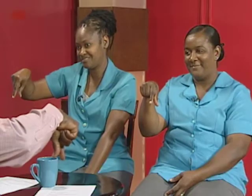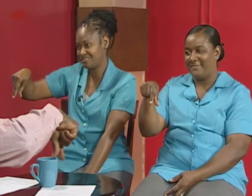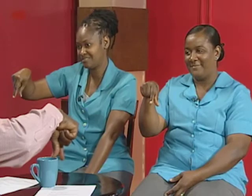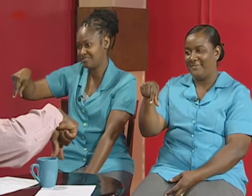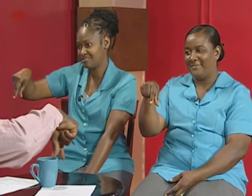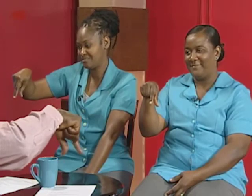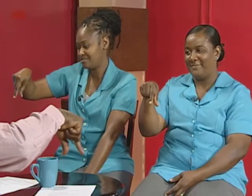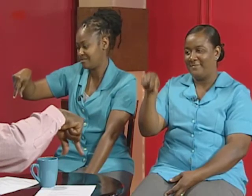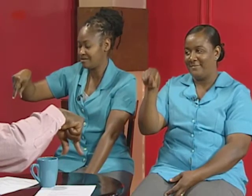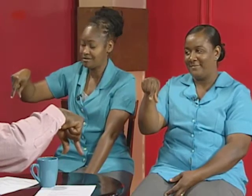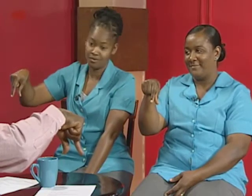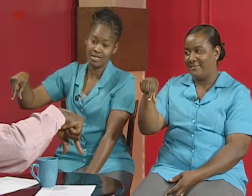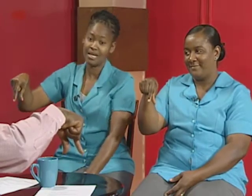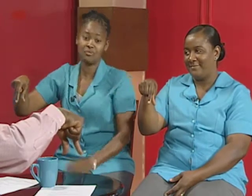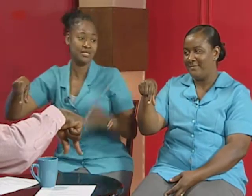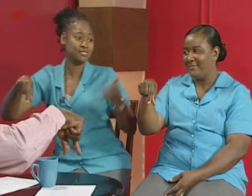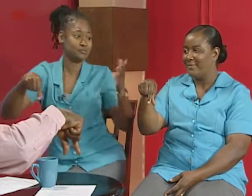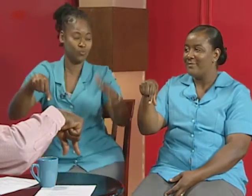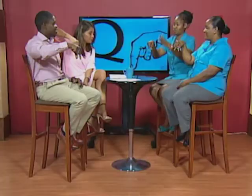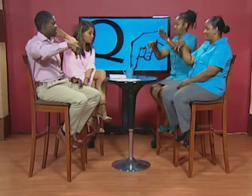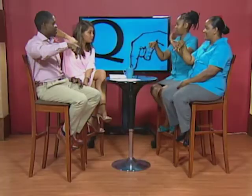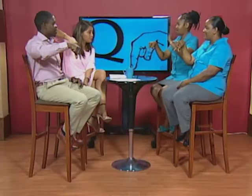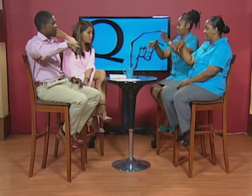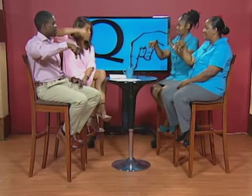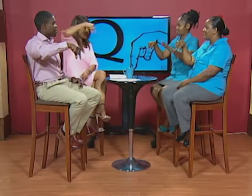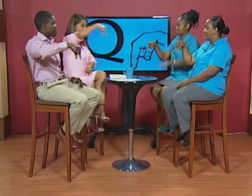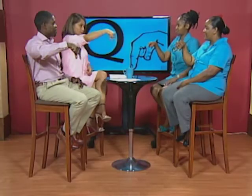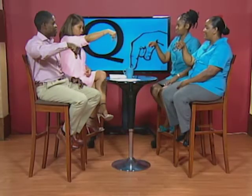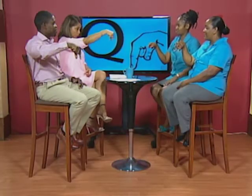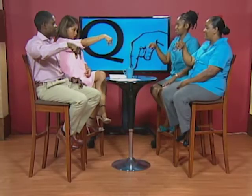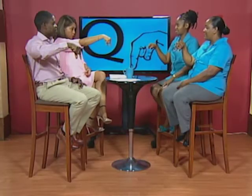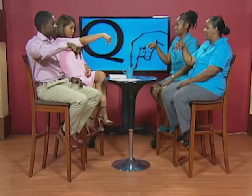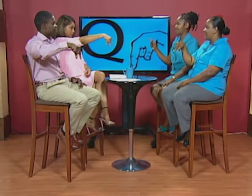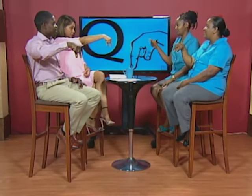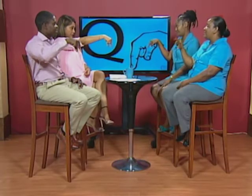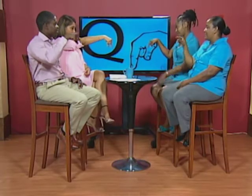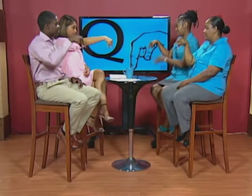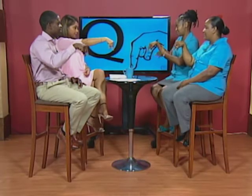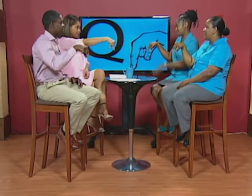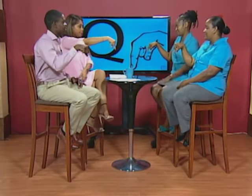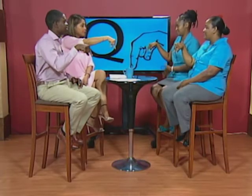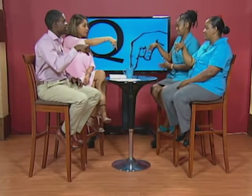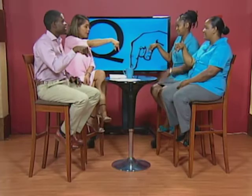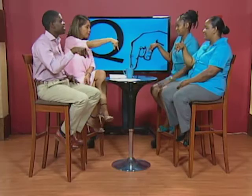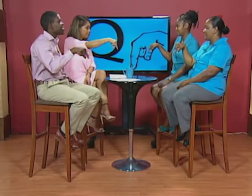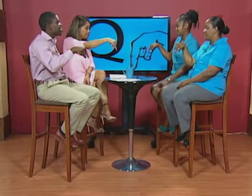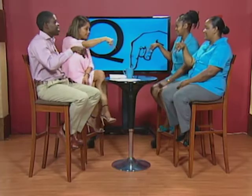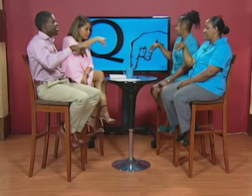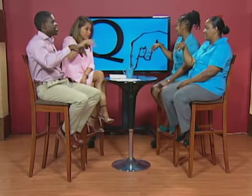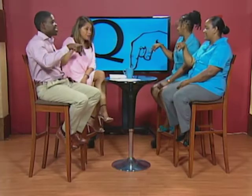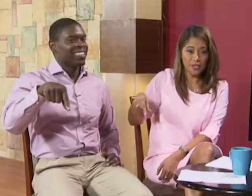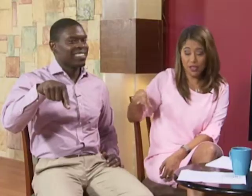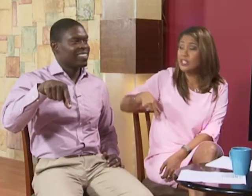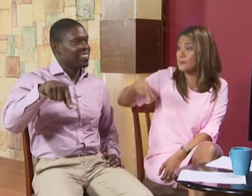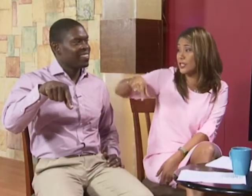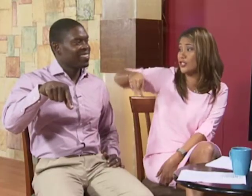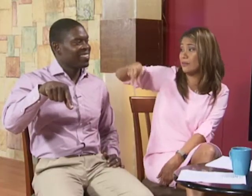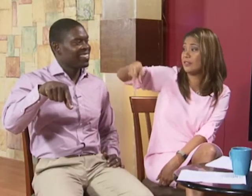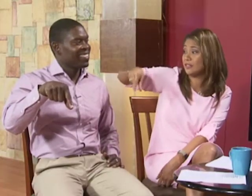it this way or this way well it all depends where the um okay let them see okay you're gonna spell your name after